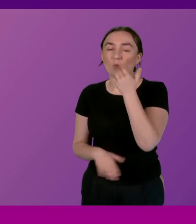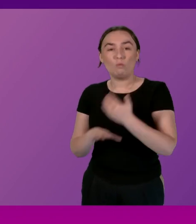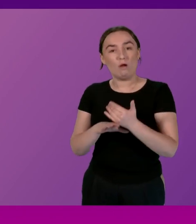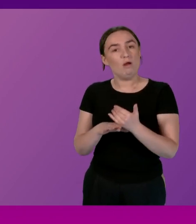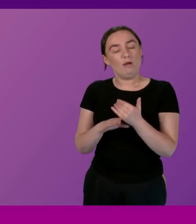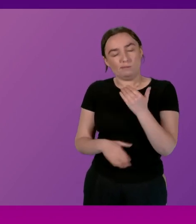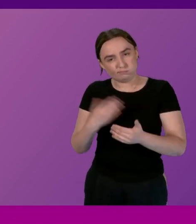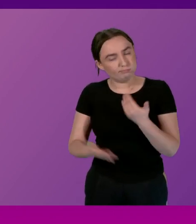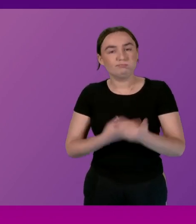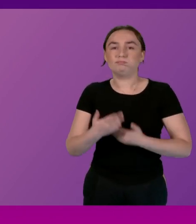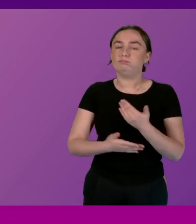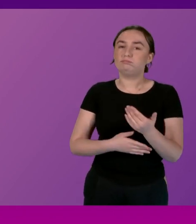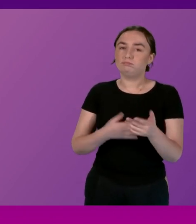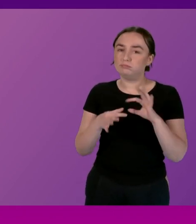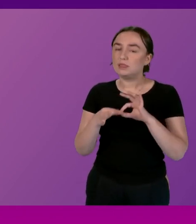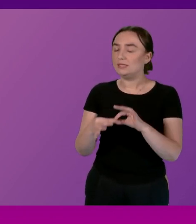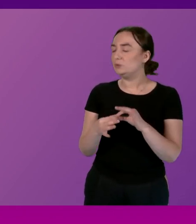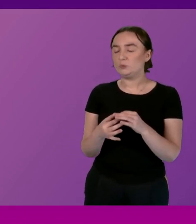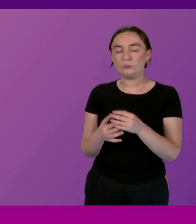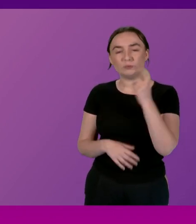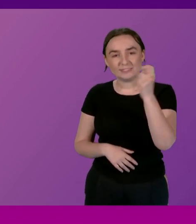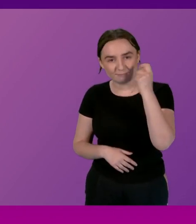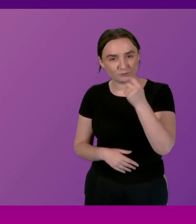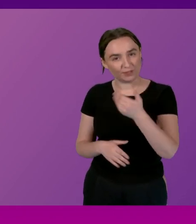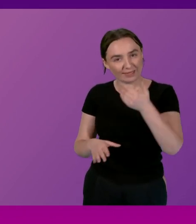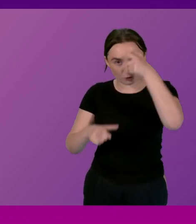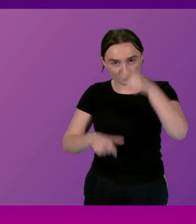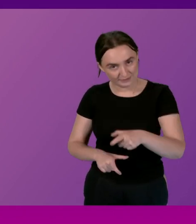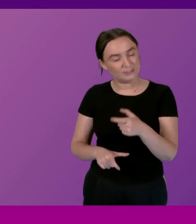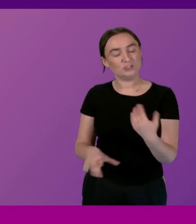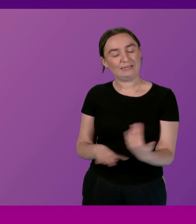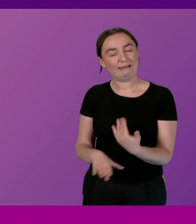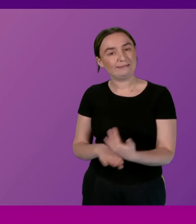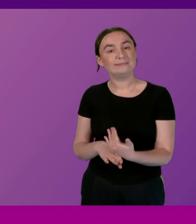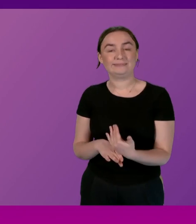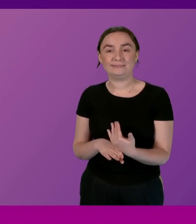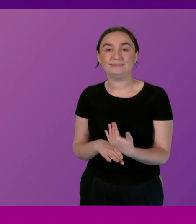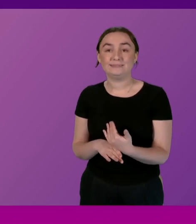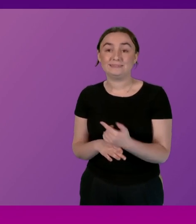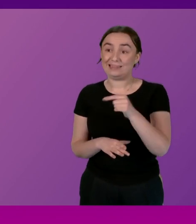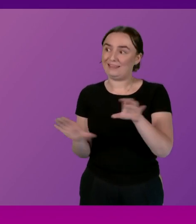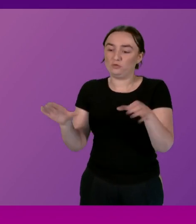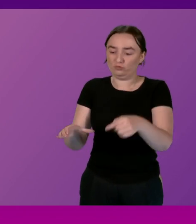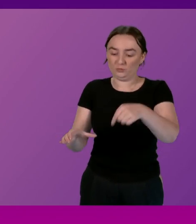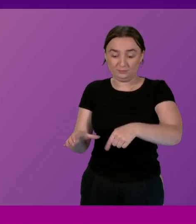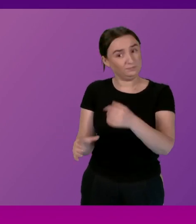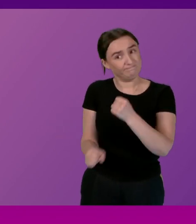done in relation to the temporary accommodation task and finish group and we are committed absolutely committed